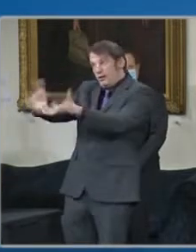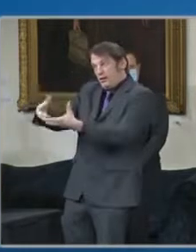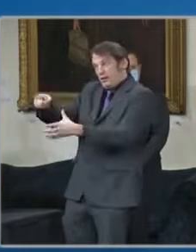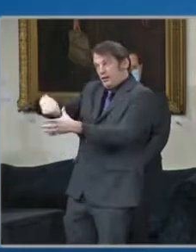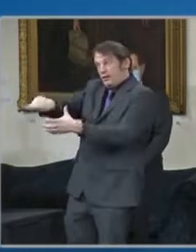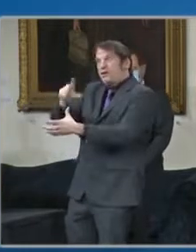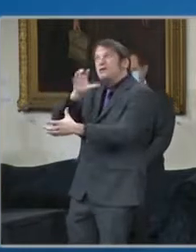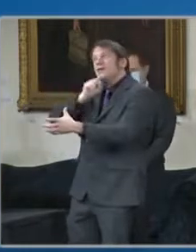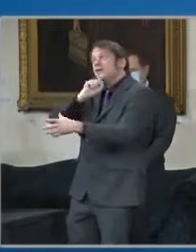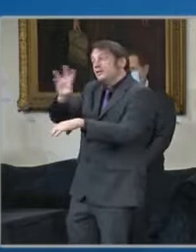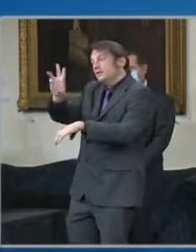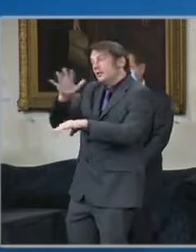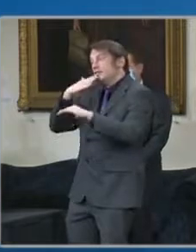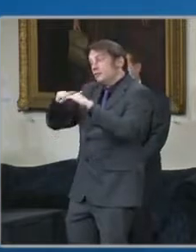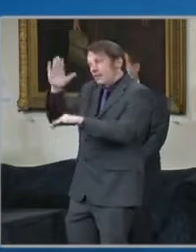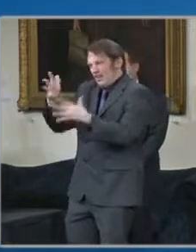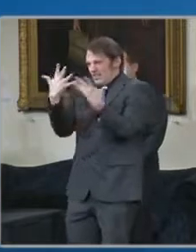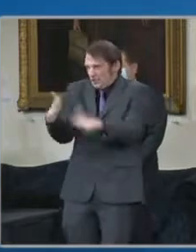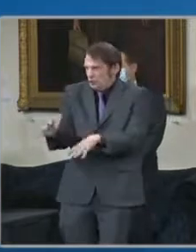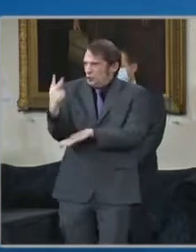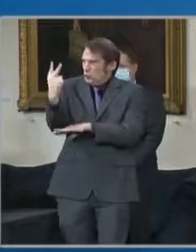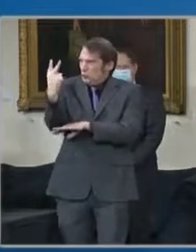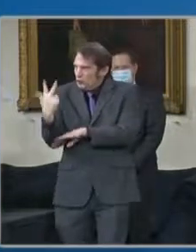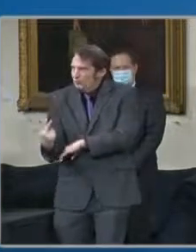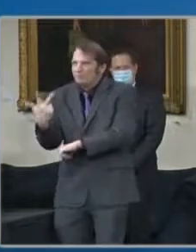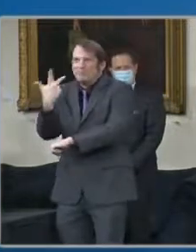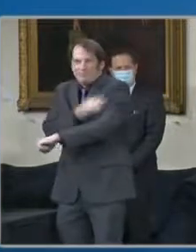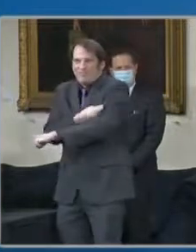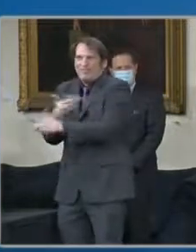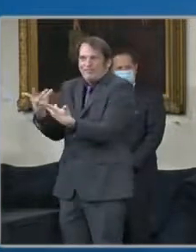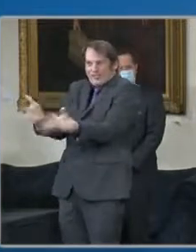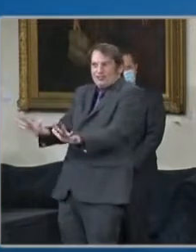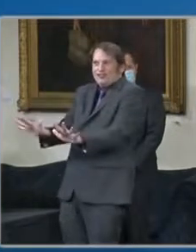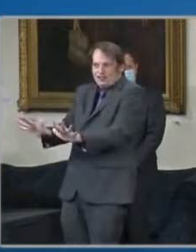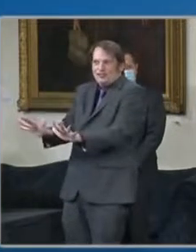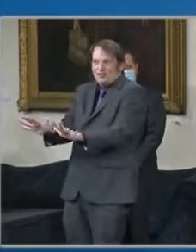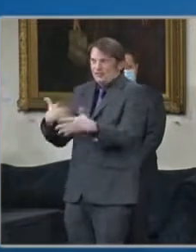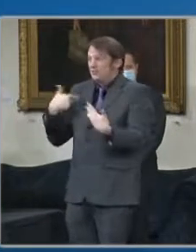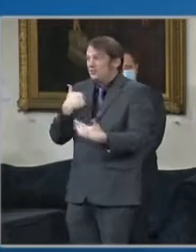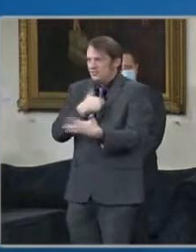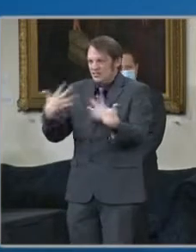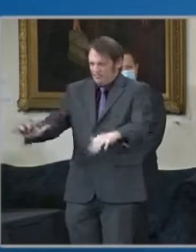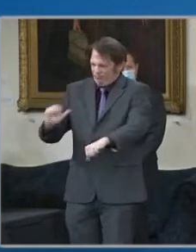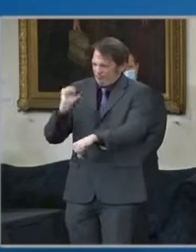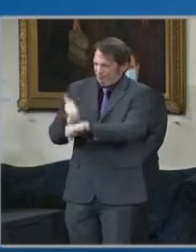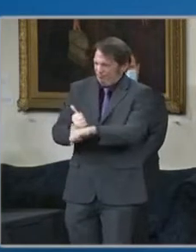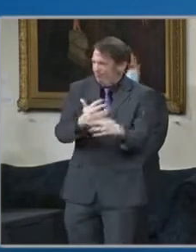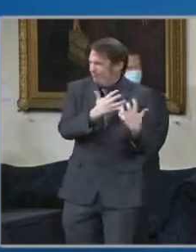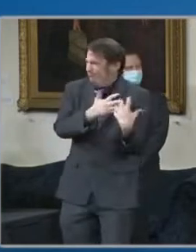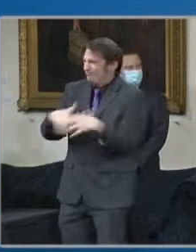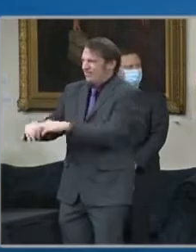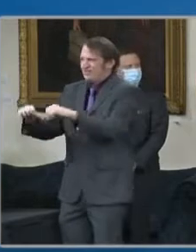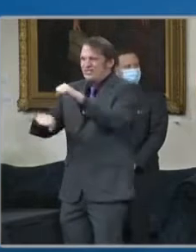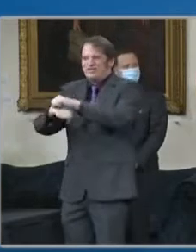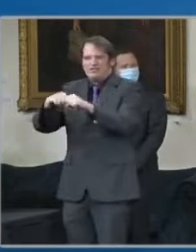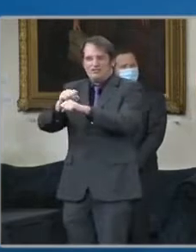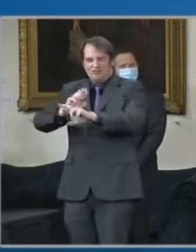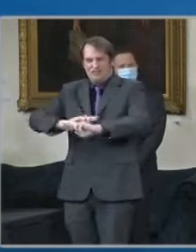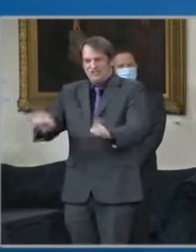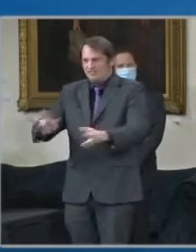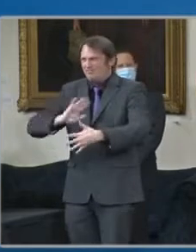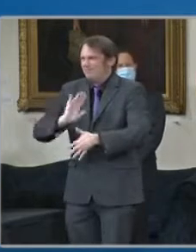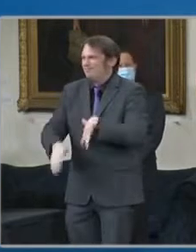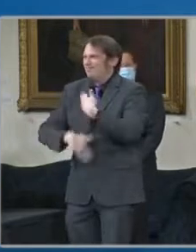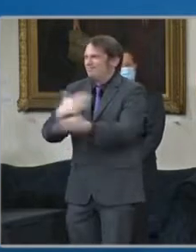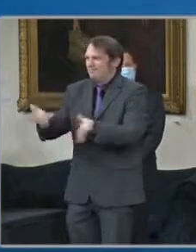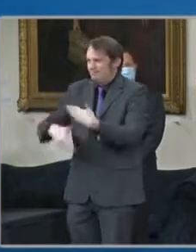65. We now have an infrastructure capable of doing 100,000 shots